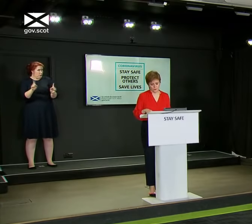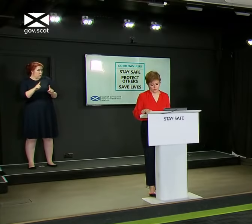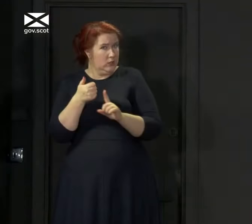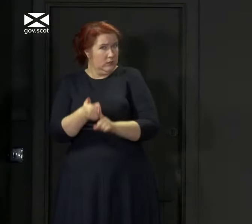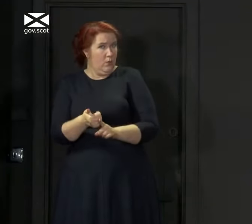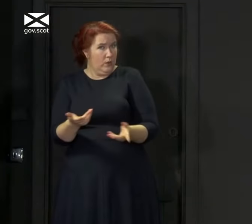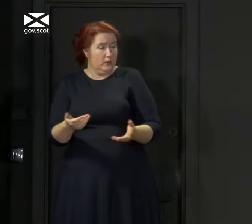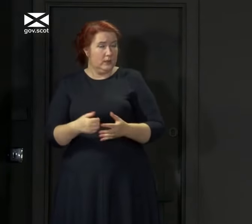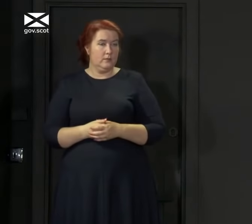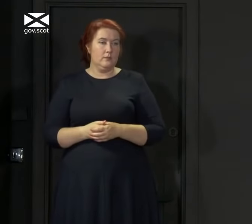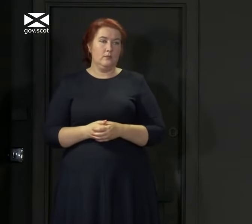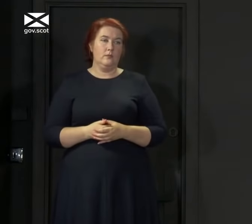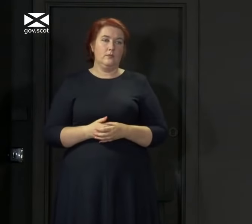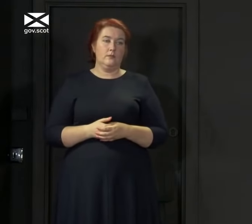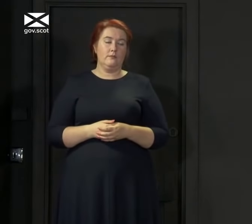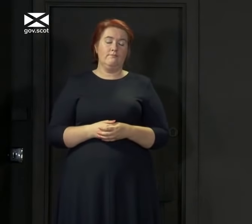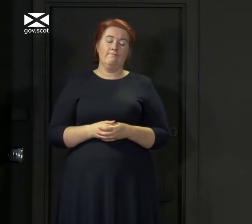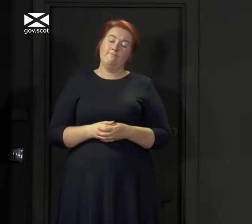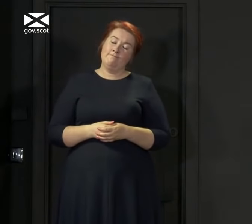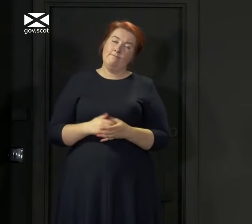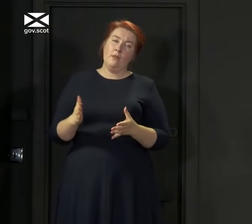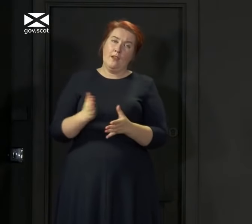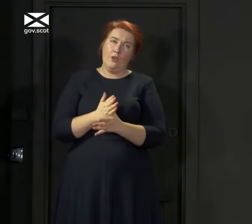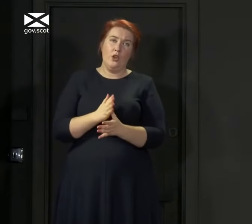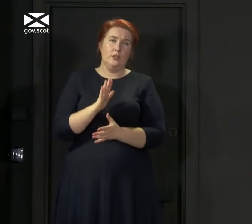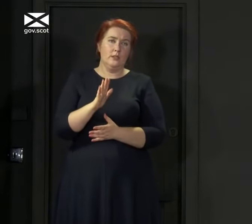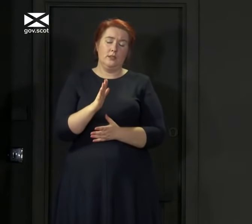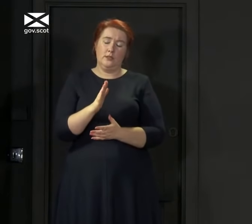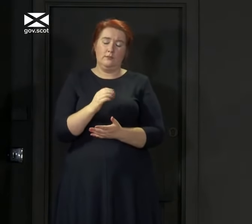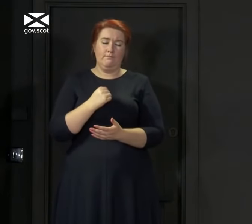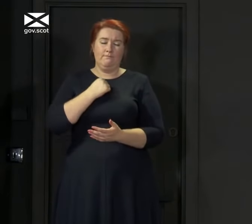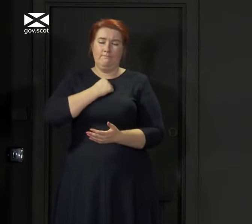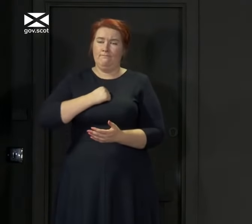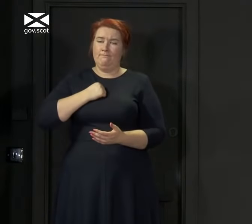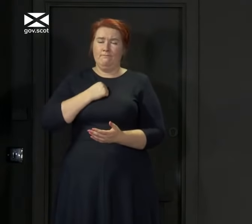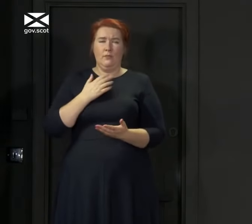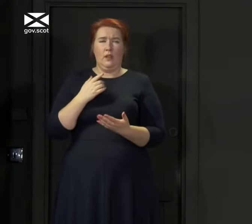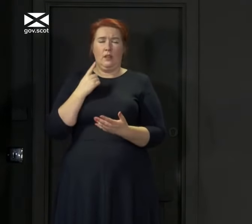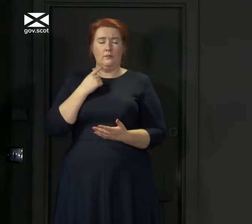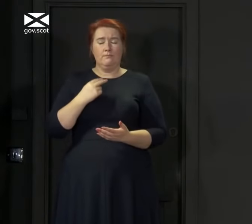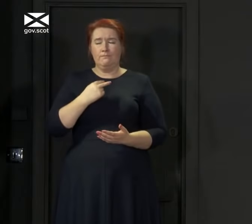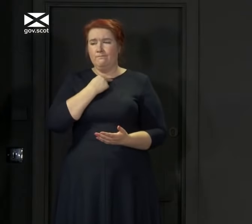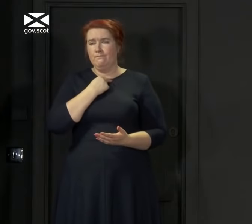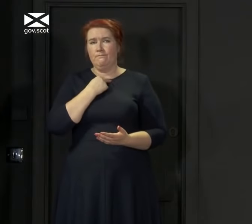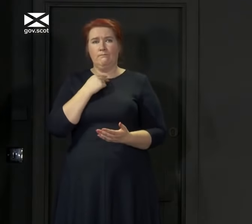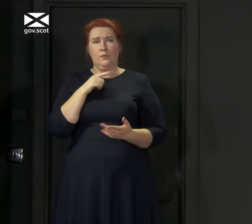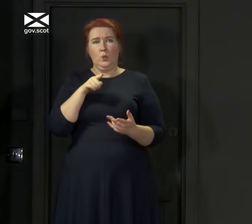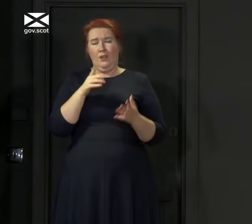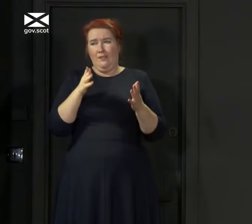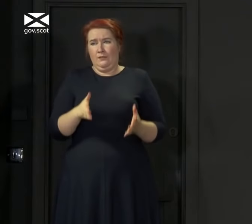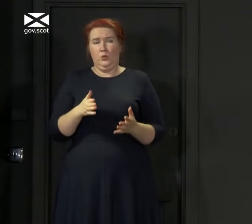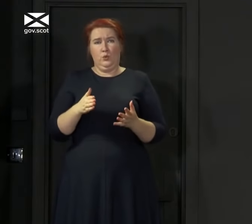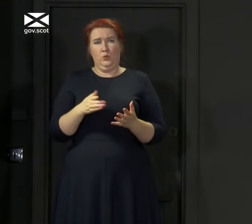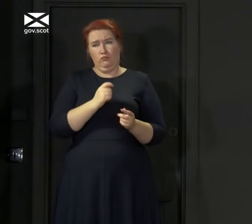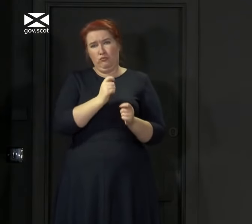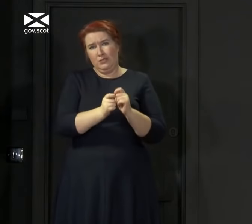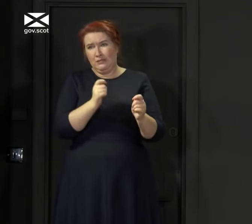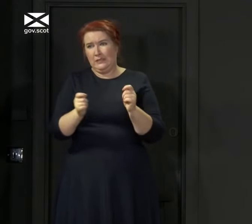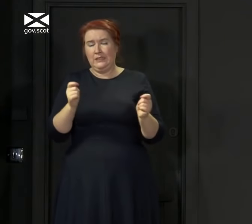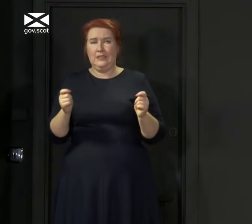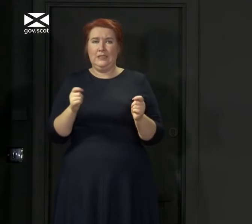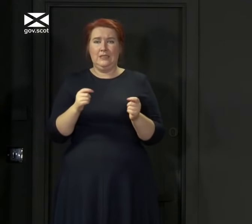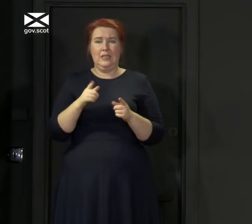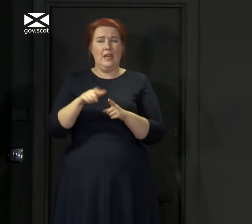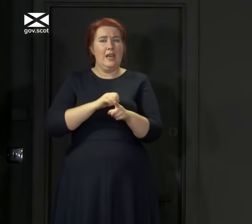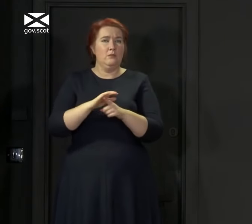offered. Well, firstly, I deeply regret the need for the redundancies that have been announced at Edinburgh Airport